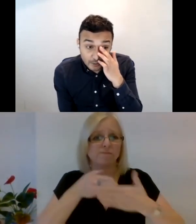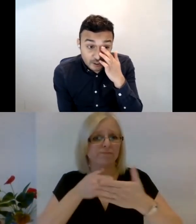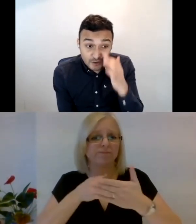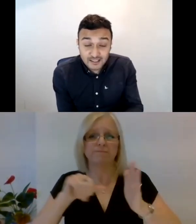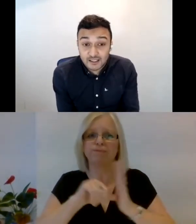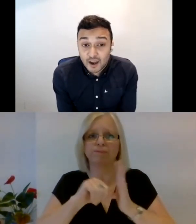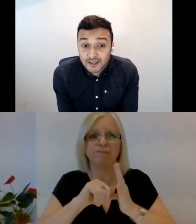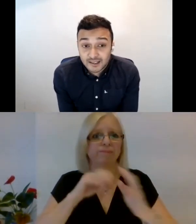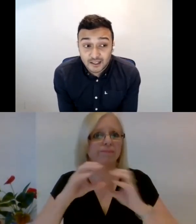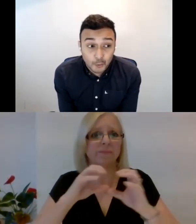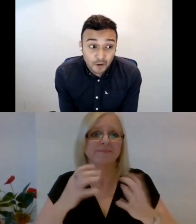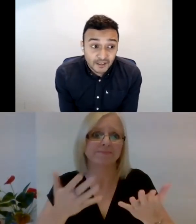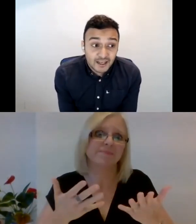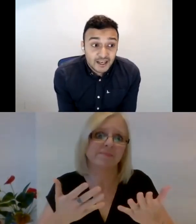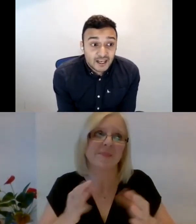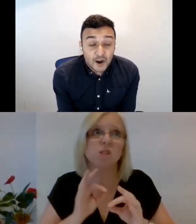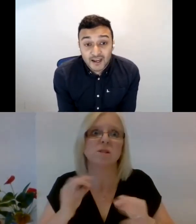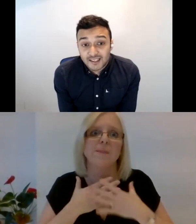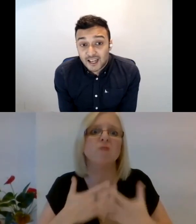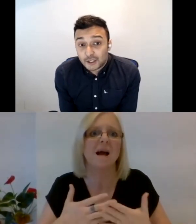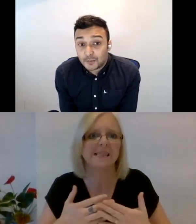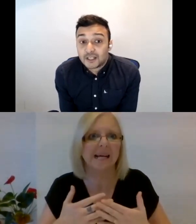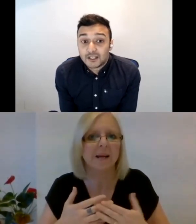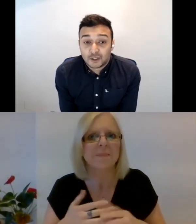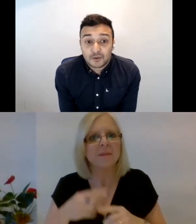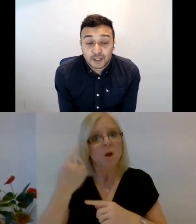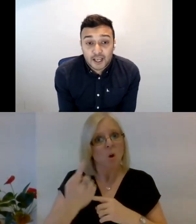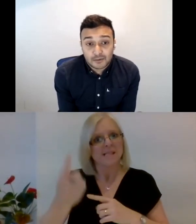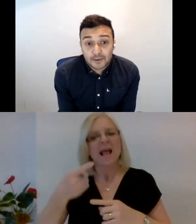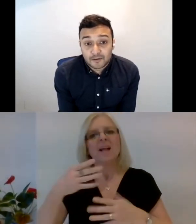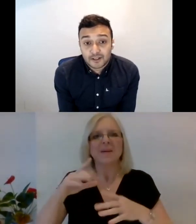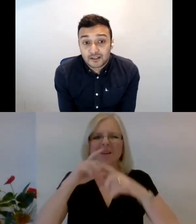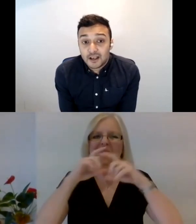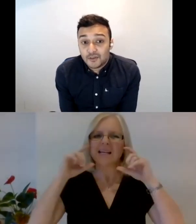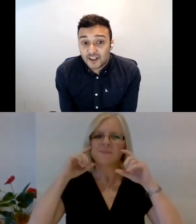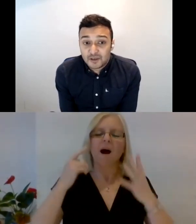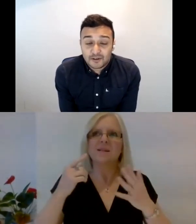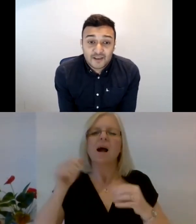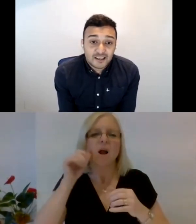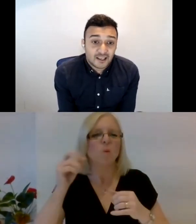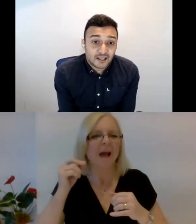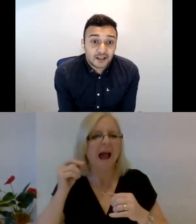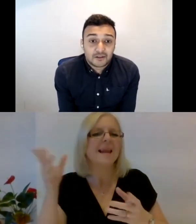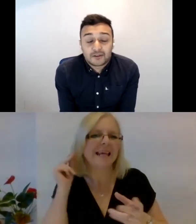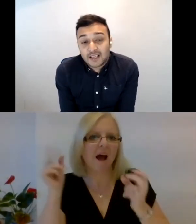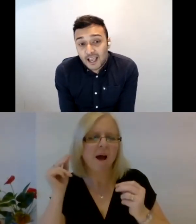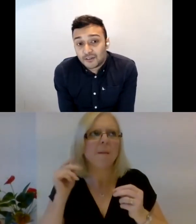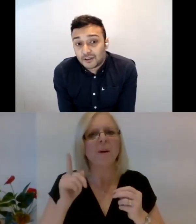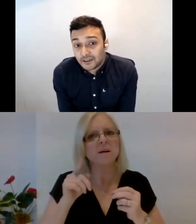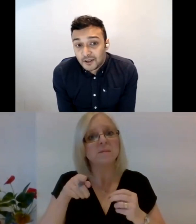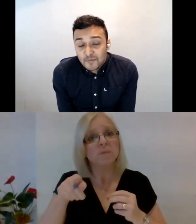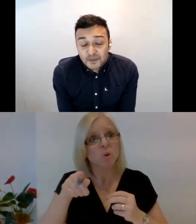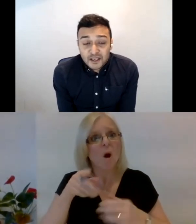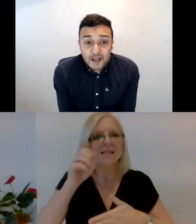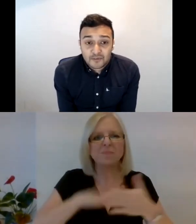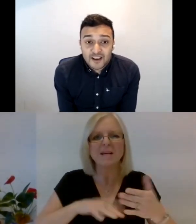showed that there was increased anxiety and worry and isolation because of the communication barriers that deaf people are facing. Yeah.